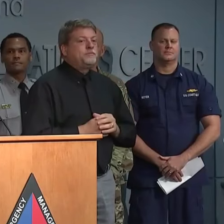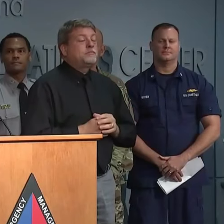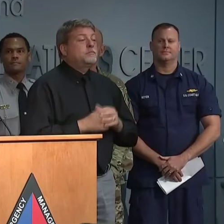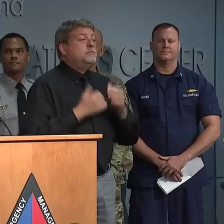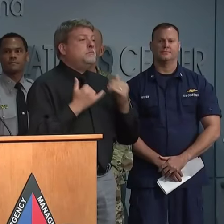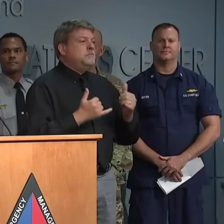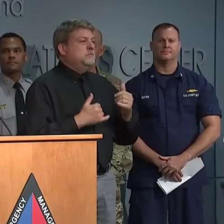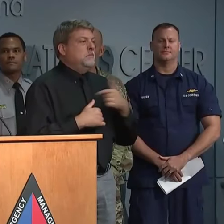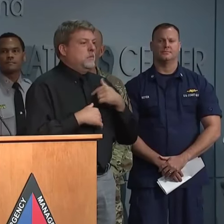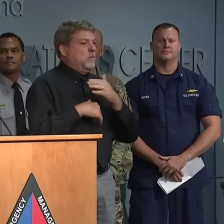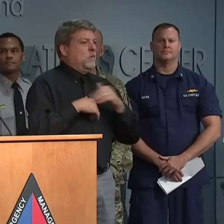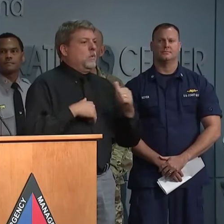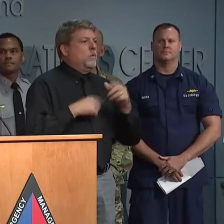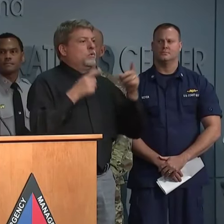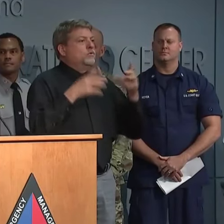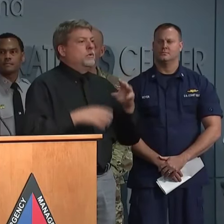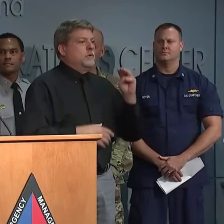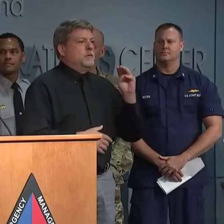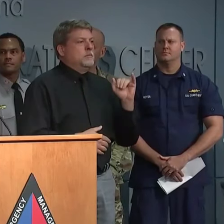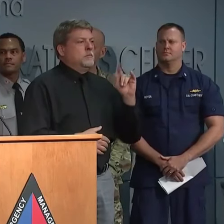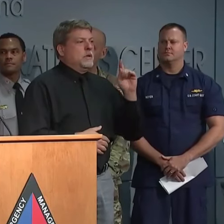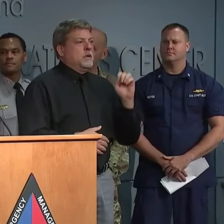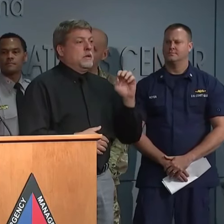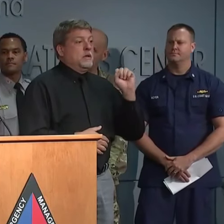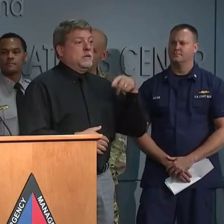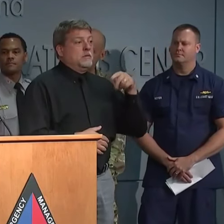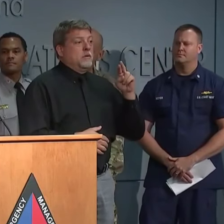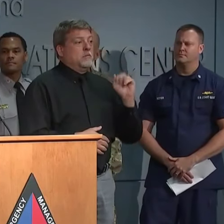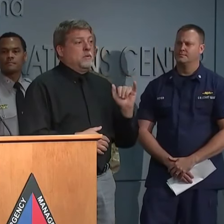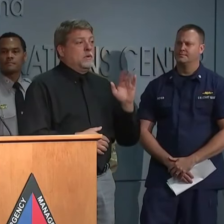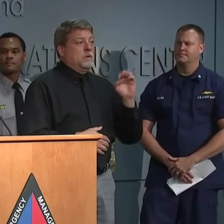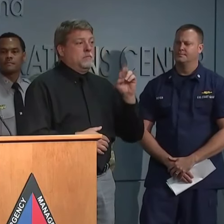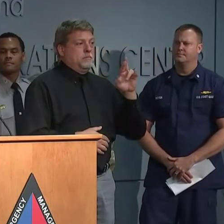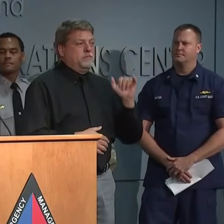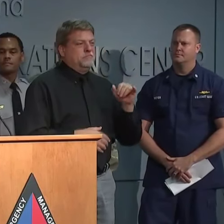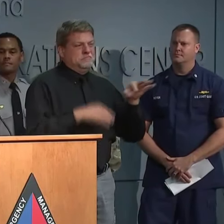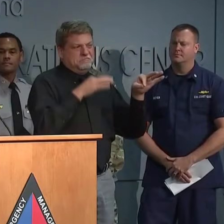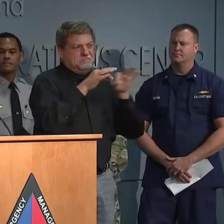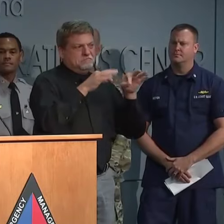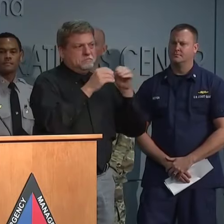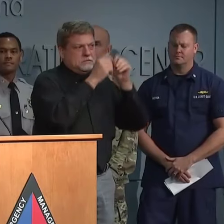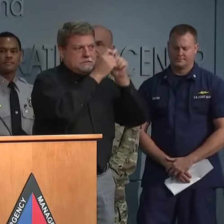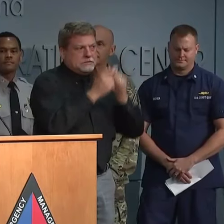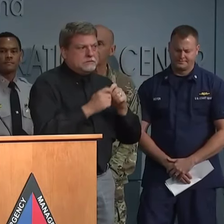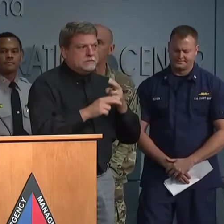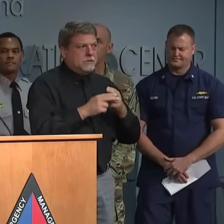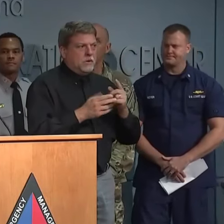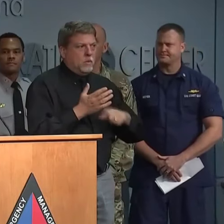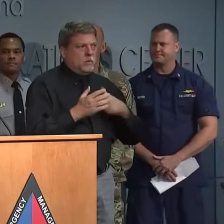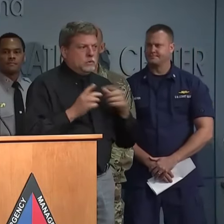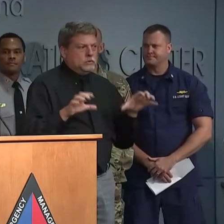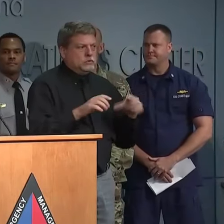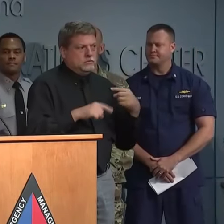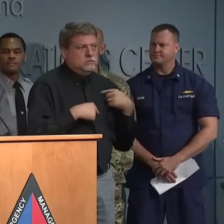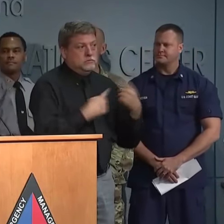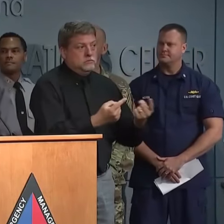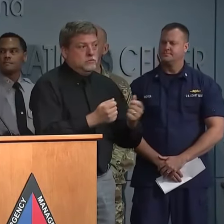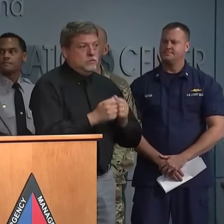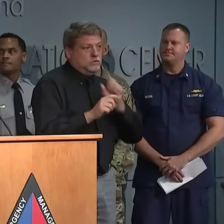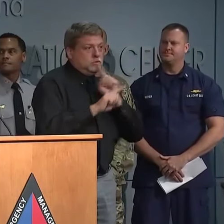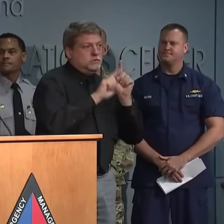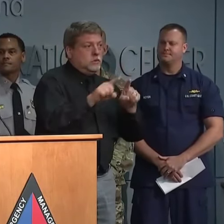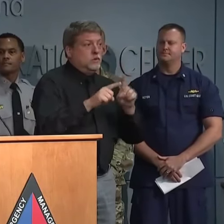today Director Mike Sprayberry to give us a little more information on our emergency response. Mike.